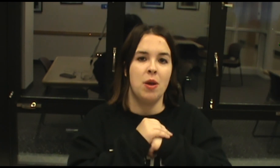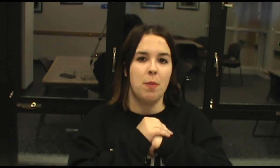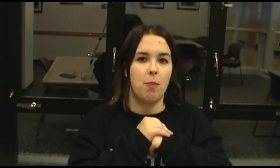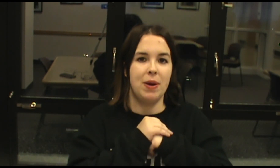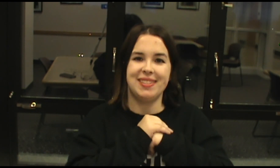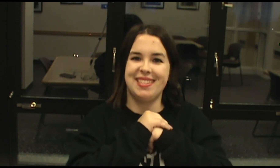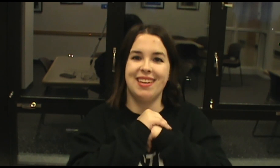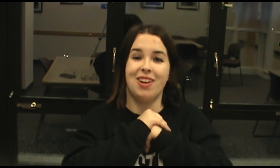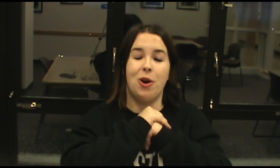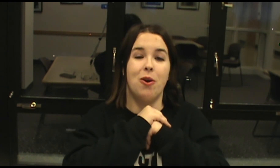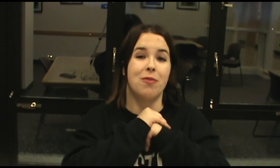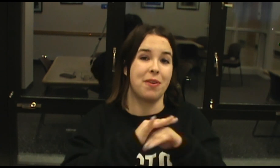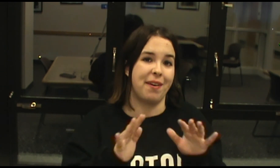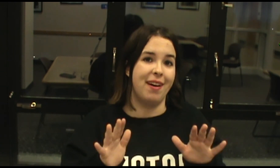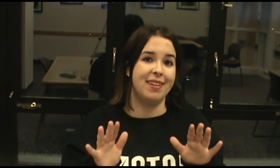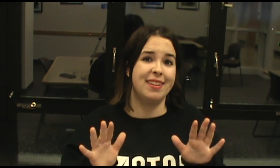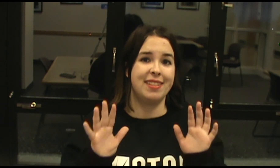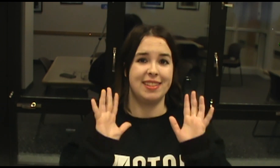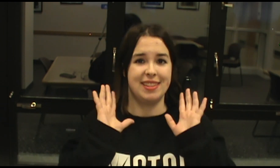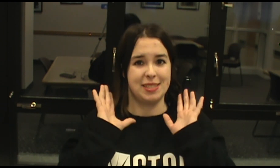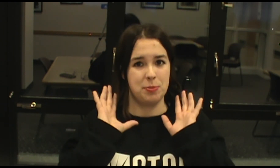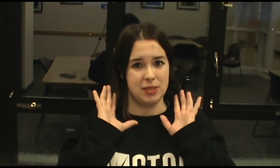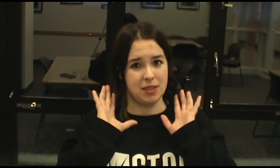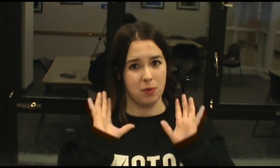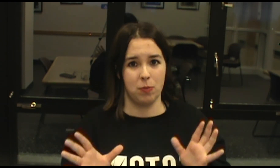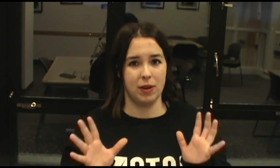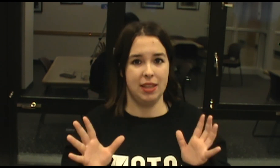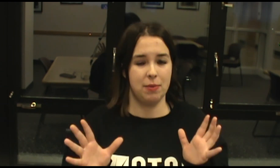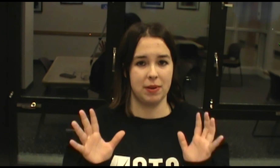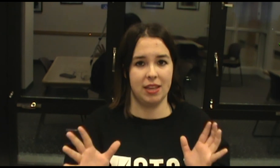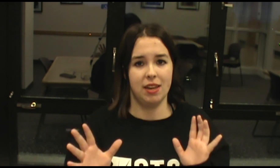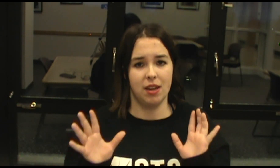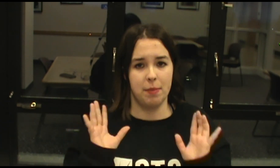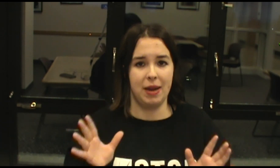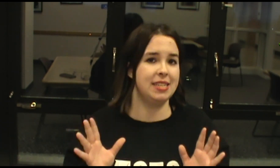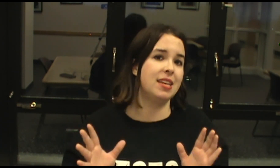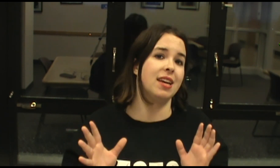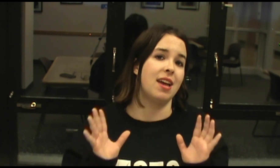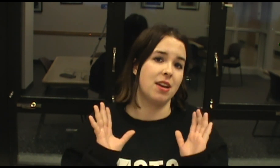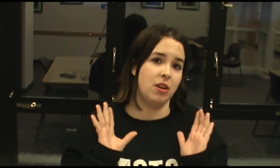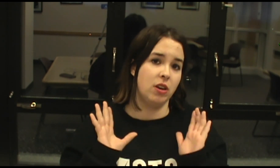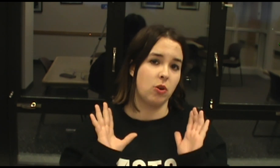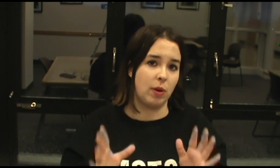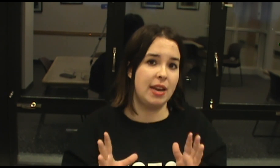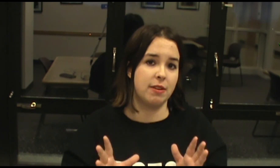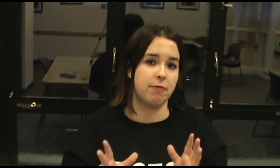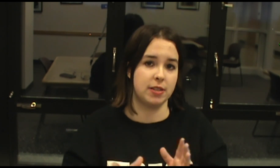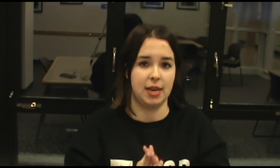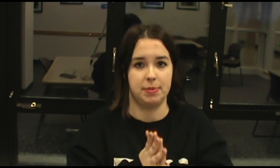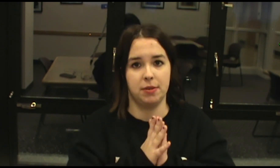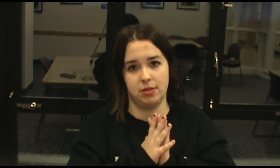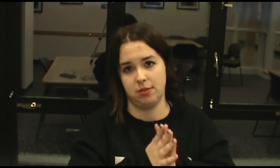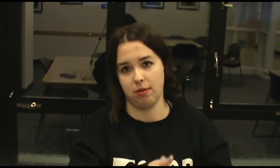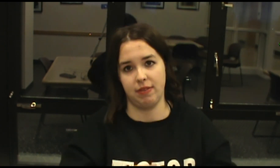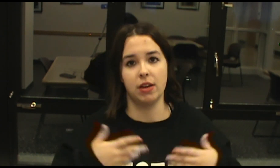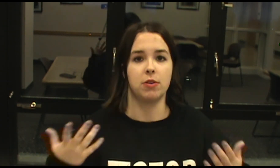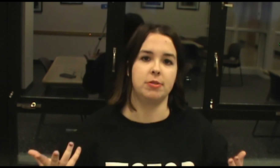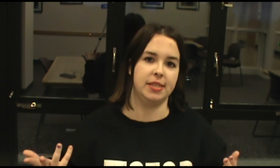But still overall this was a really really amazing and great first episode to sort of introduce the